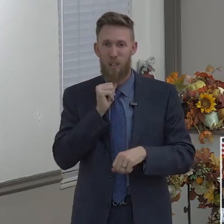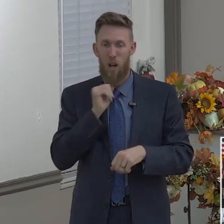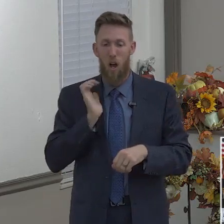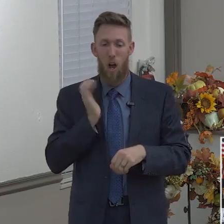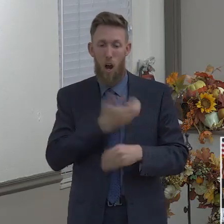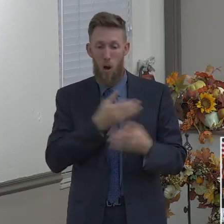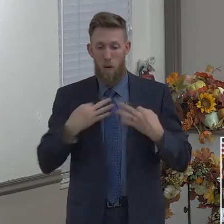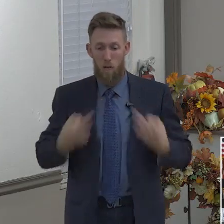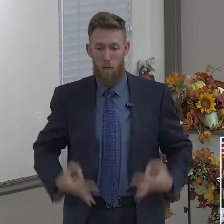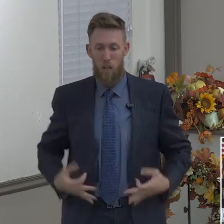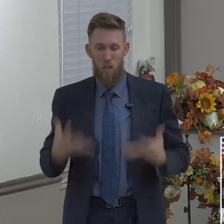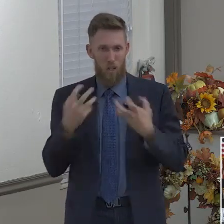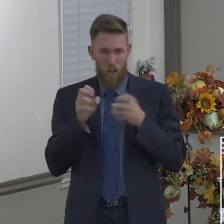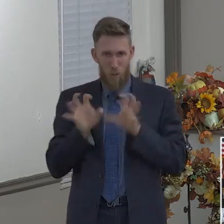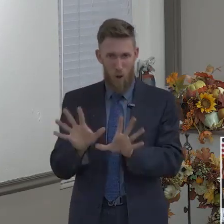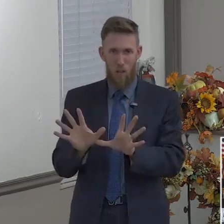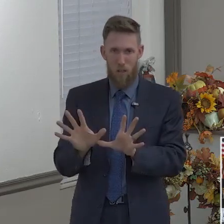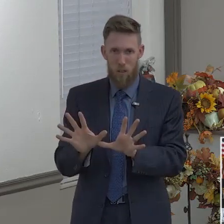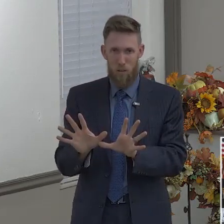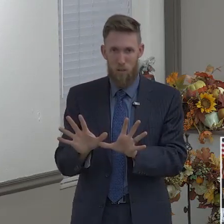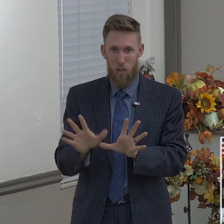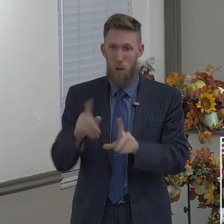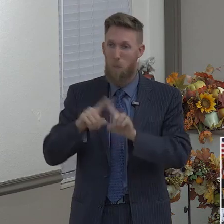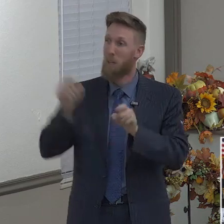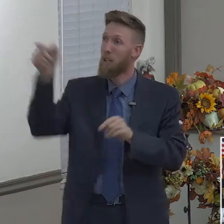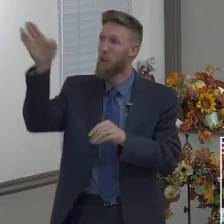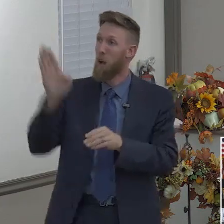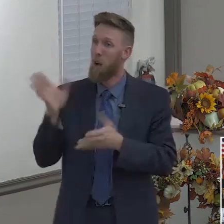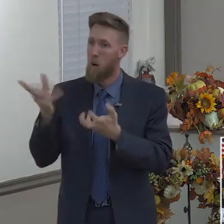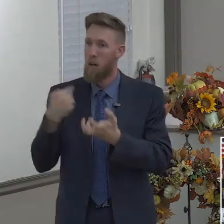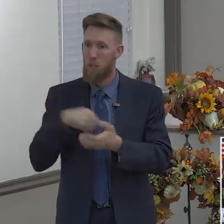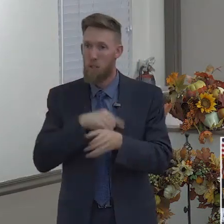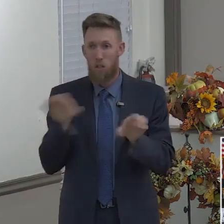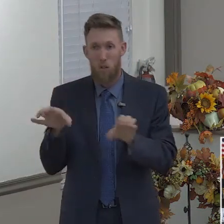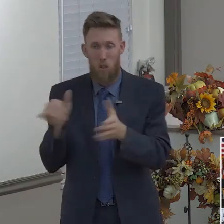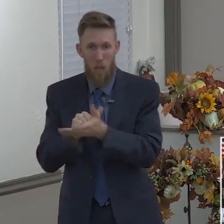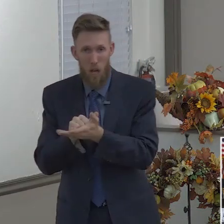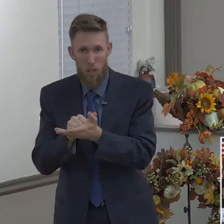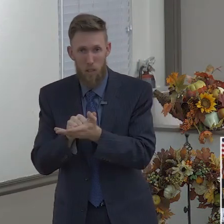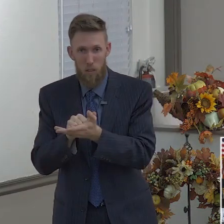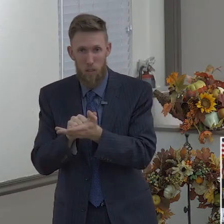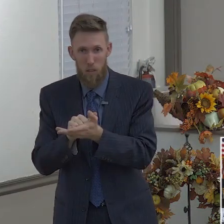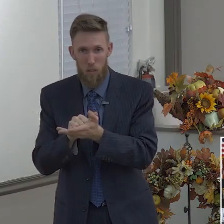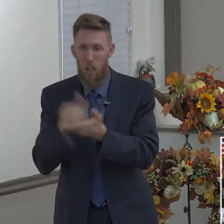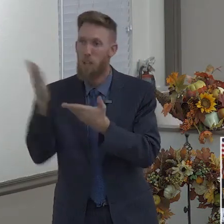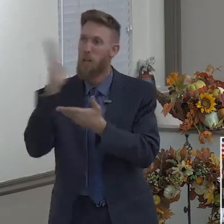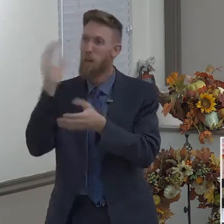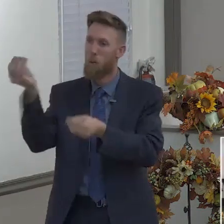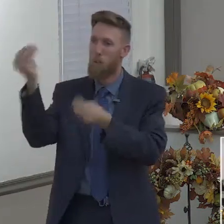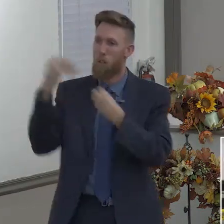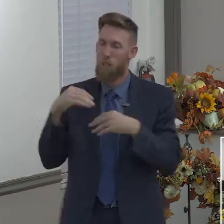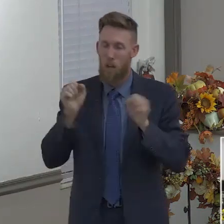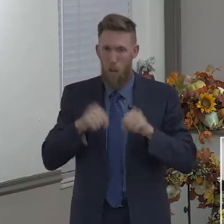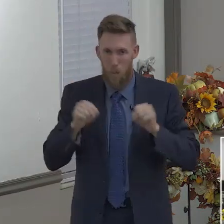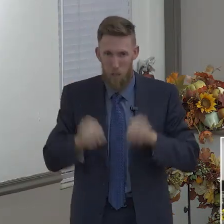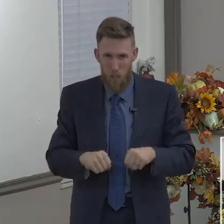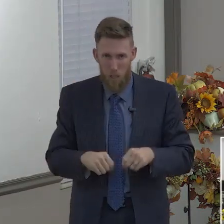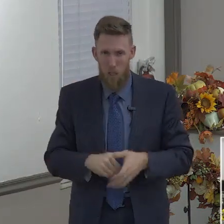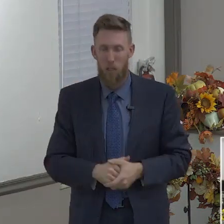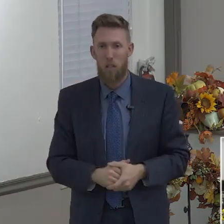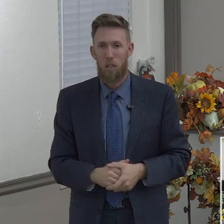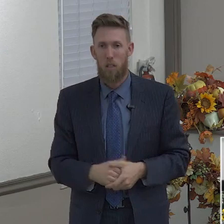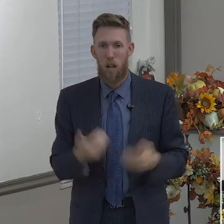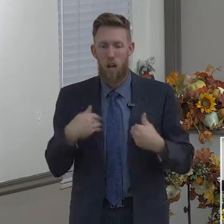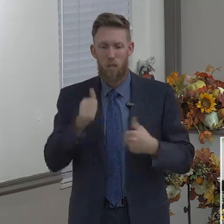but God wants us to have temperance, to have self-control. This world